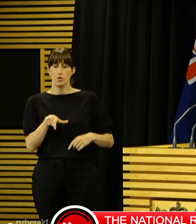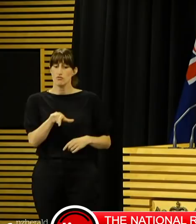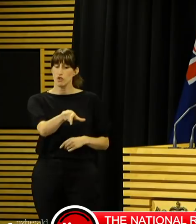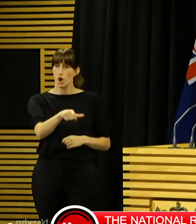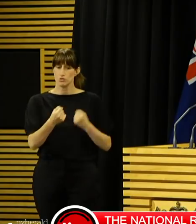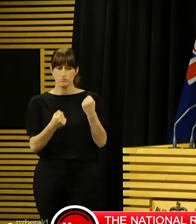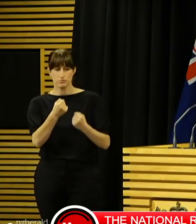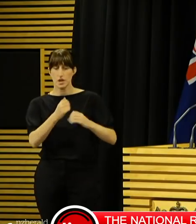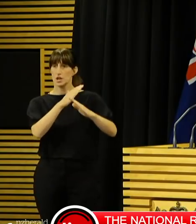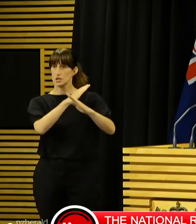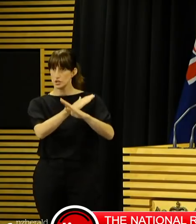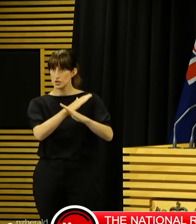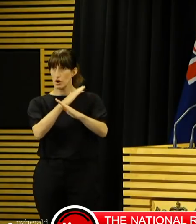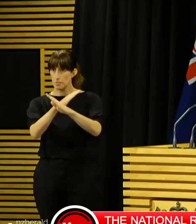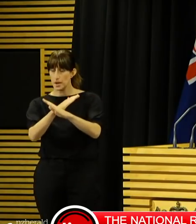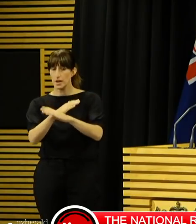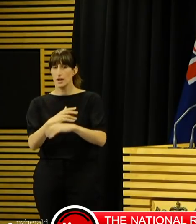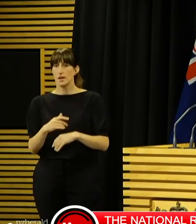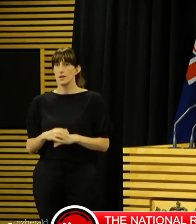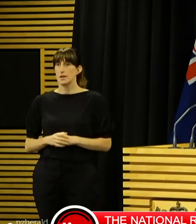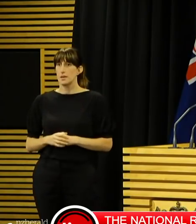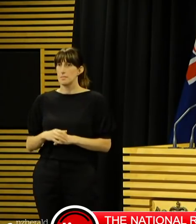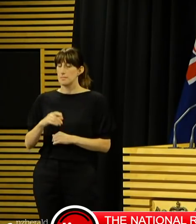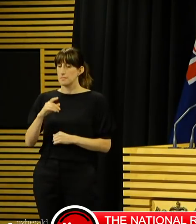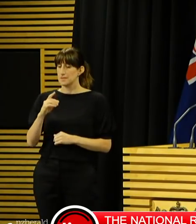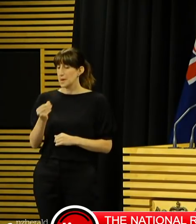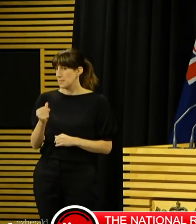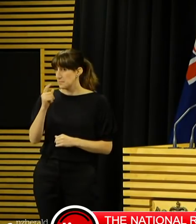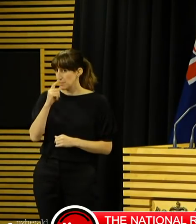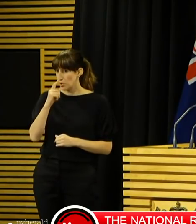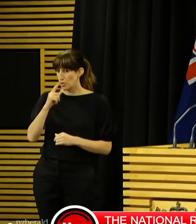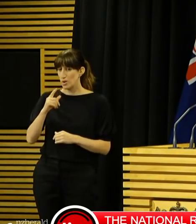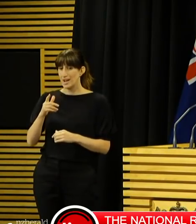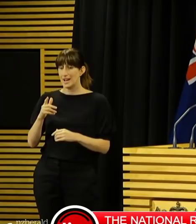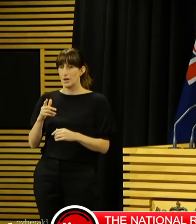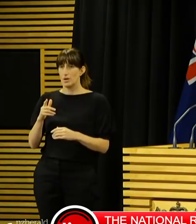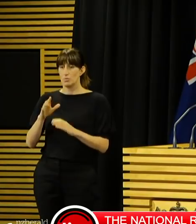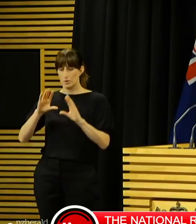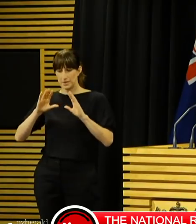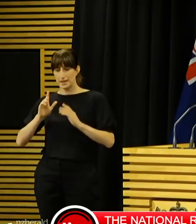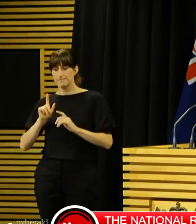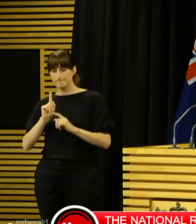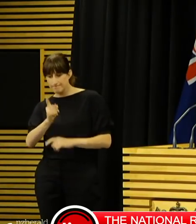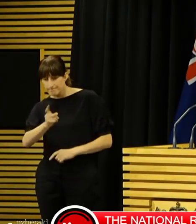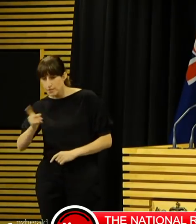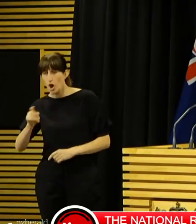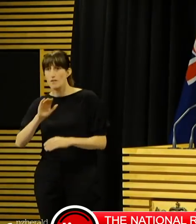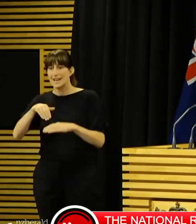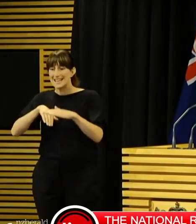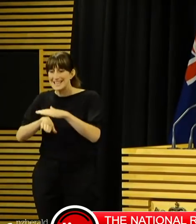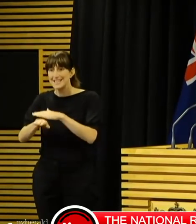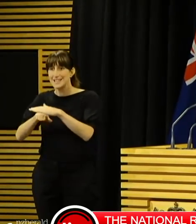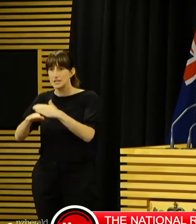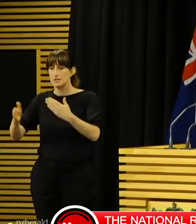may contribute to the emergency, excluding people from places, prohibiting or regulating traffic. This